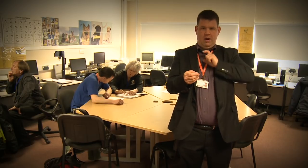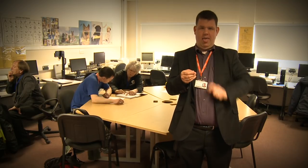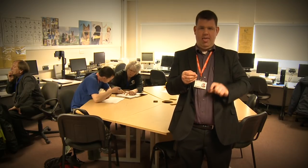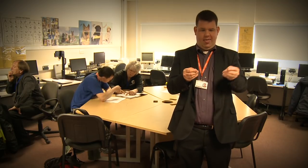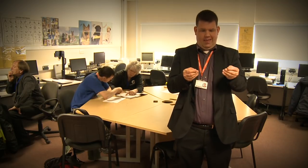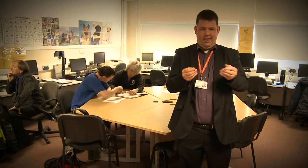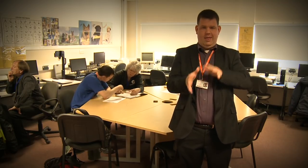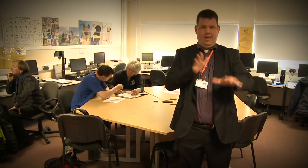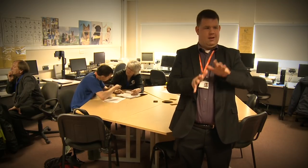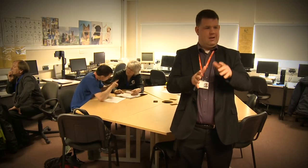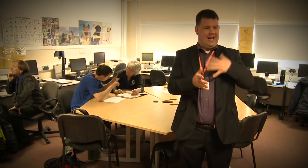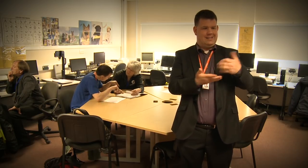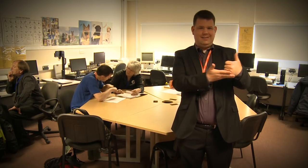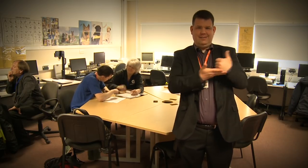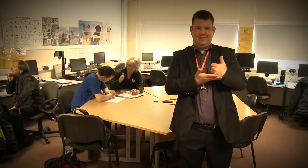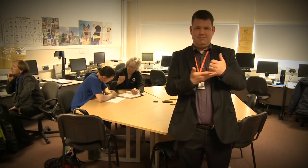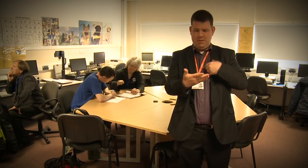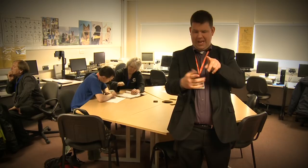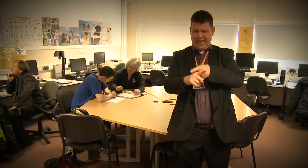Maybe it's because you don't exactly understand what is required.